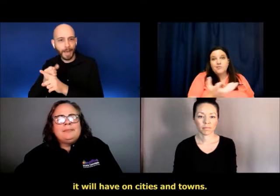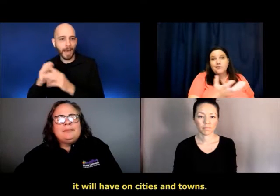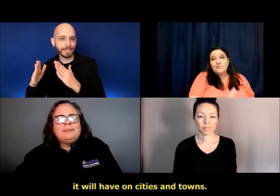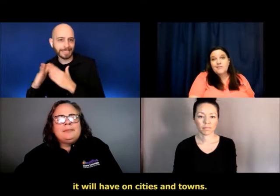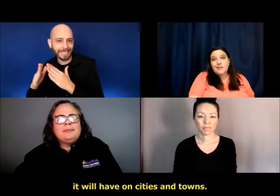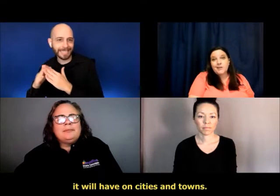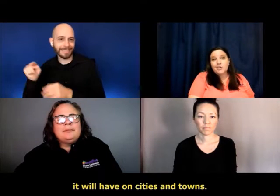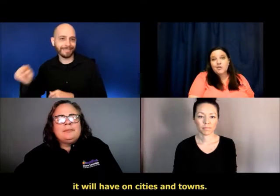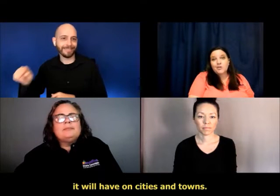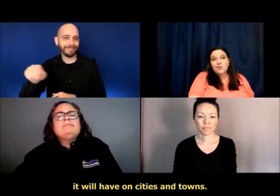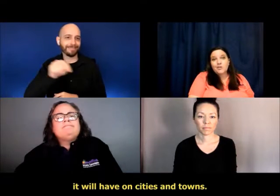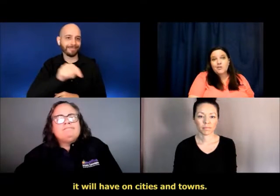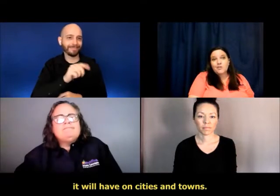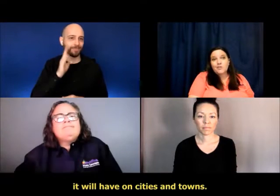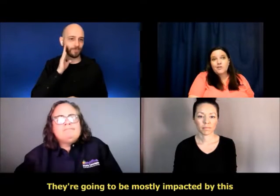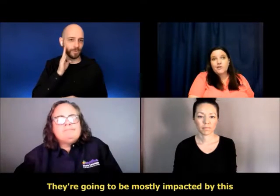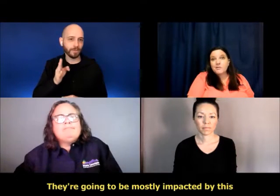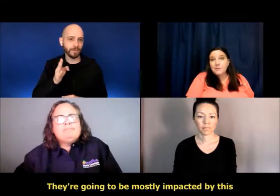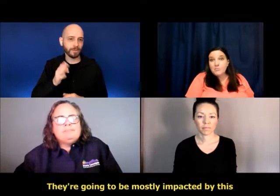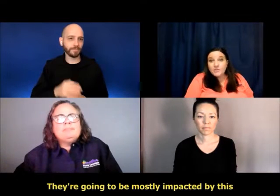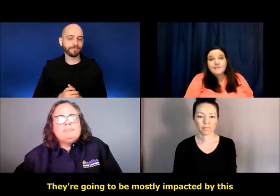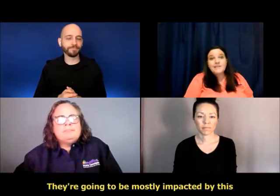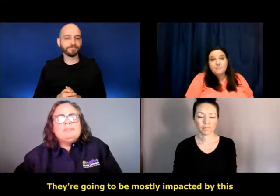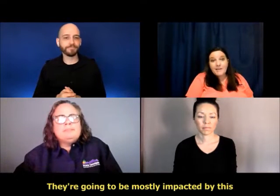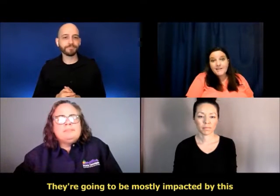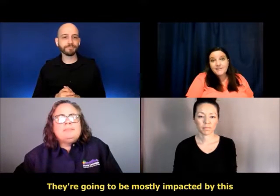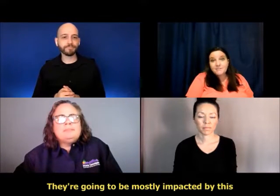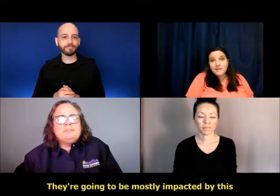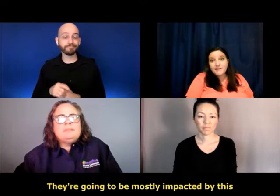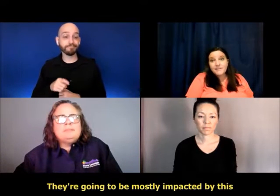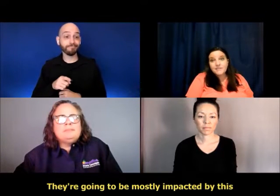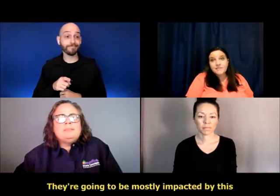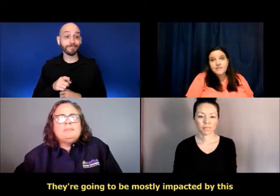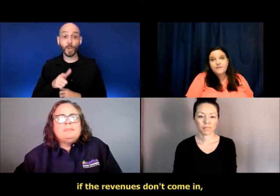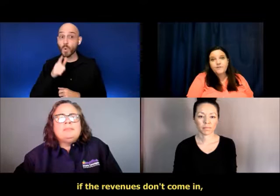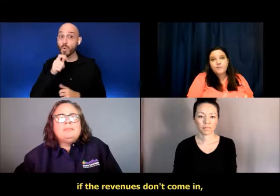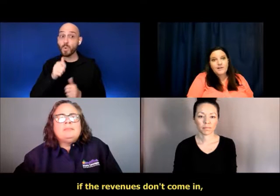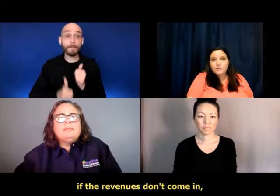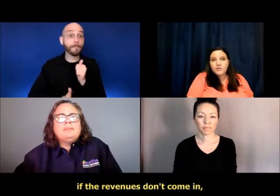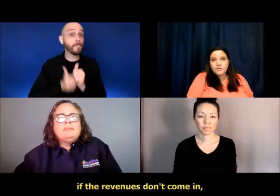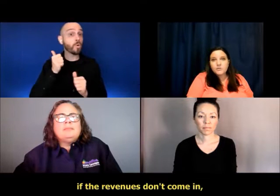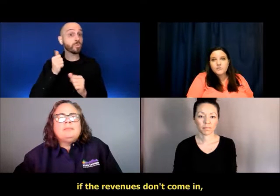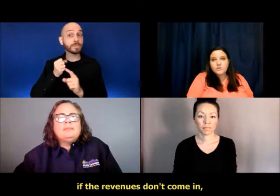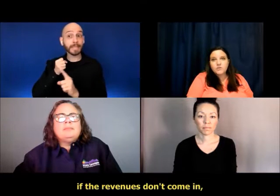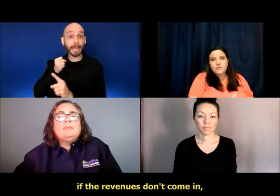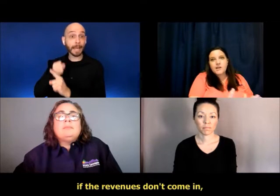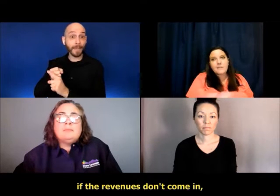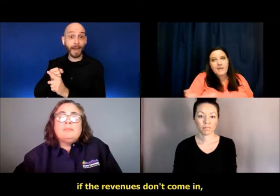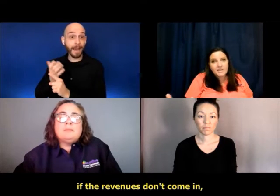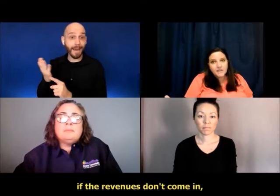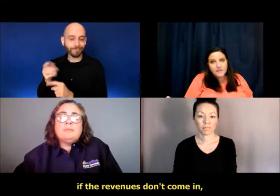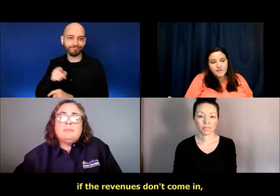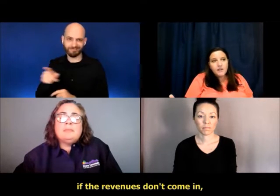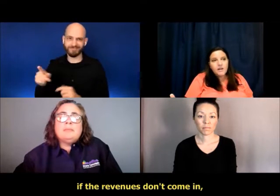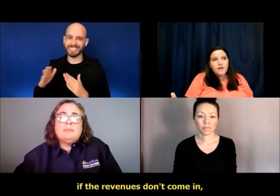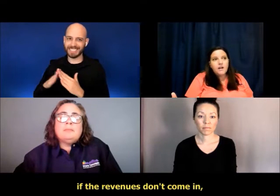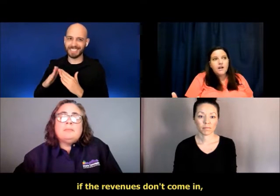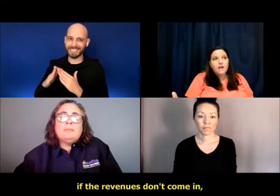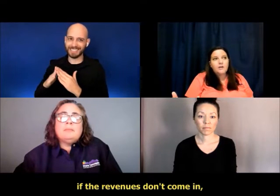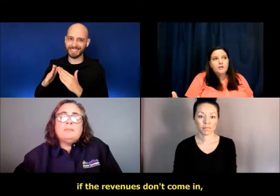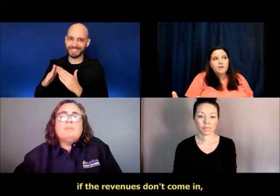Um, they're, they're going to be mostly impacted by this. If the revenues don't come in,